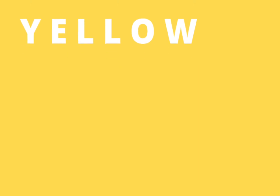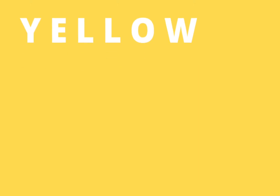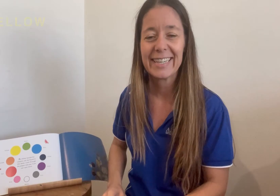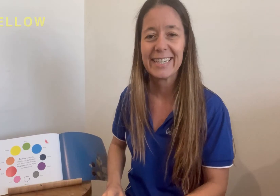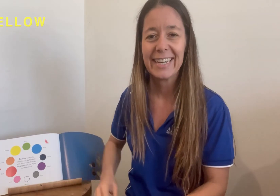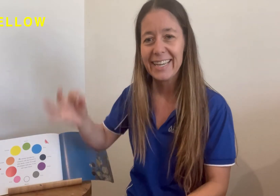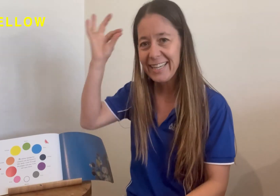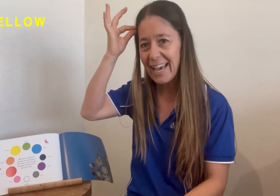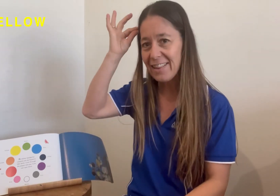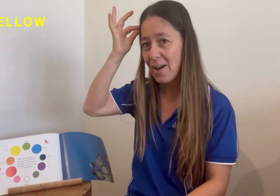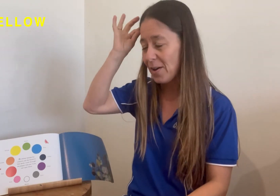Yellow.